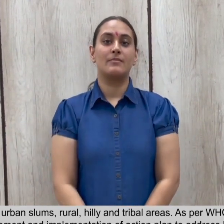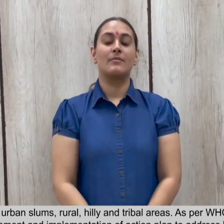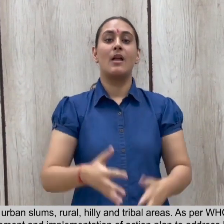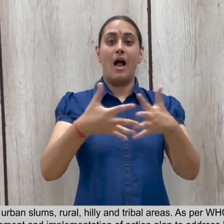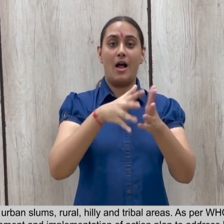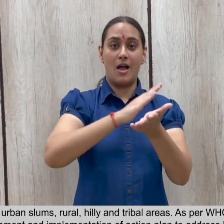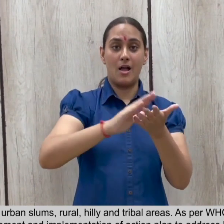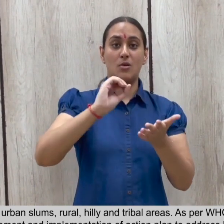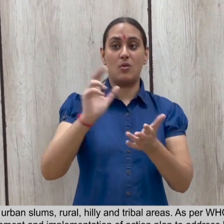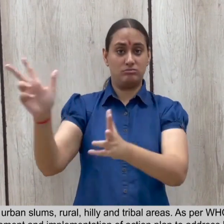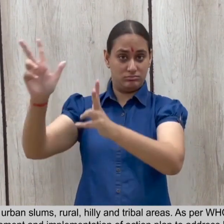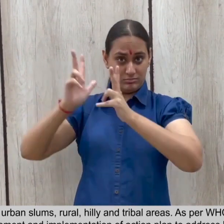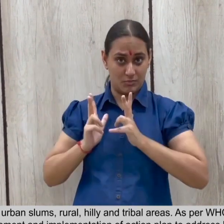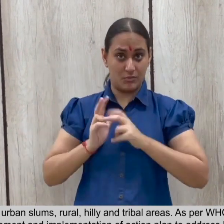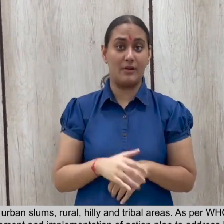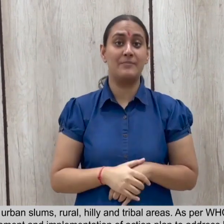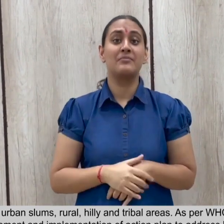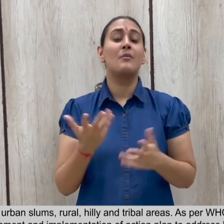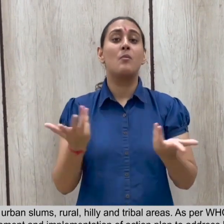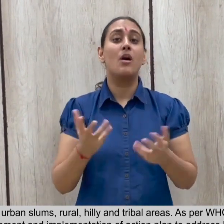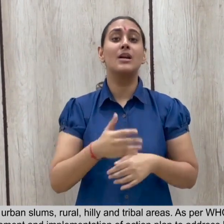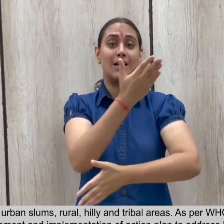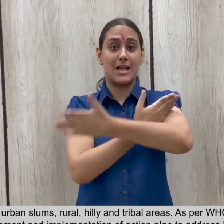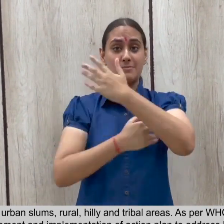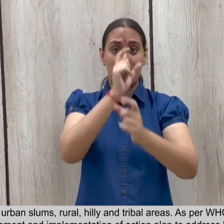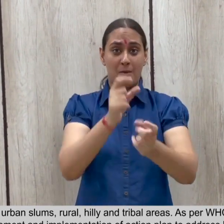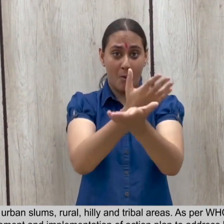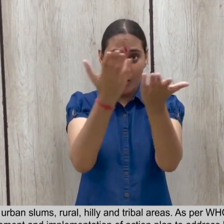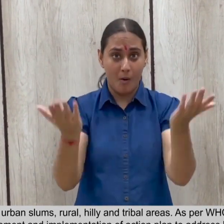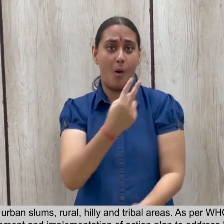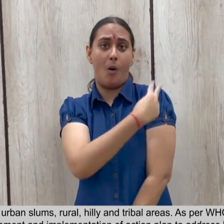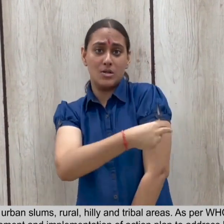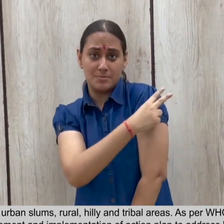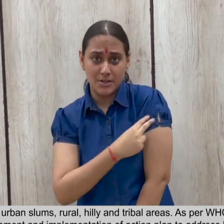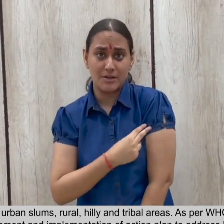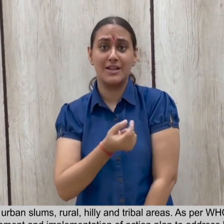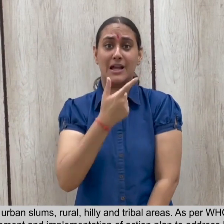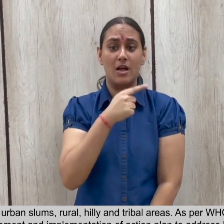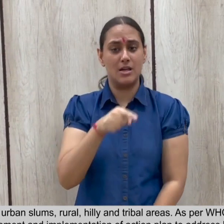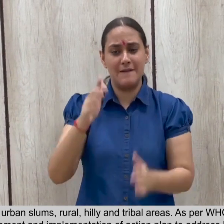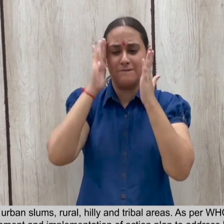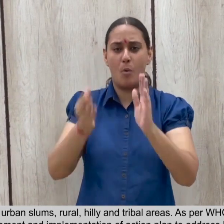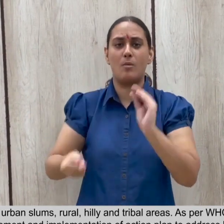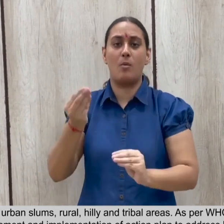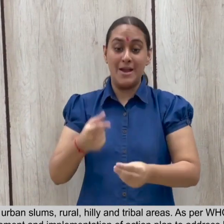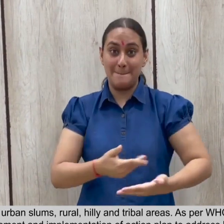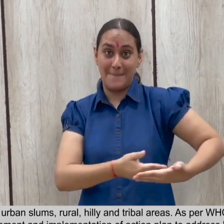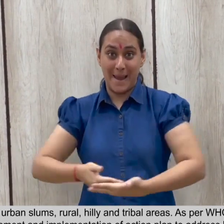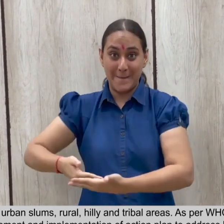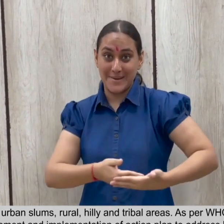As per WHO report, there is a need to accelerate the development and implementation of action plan to